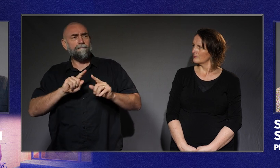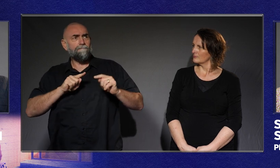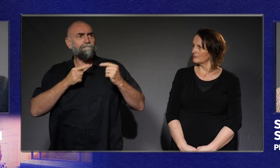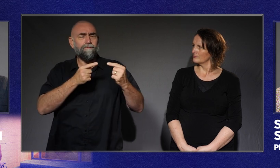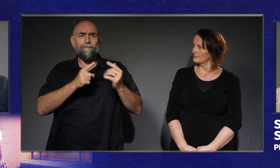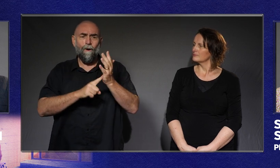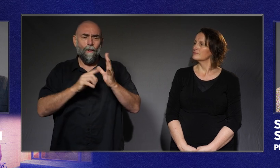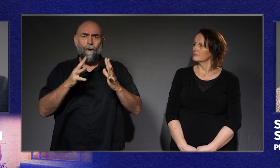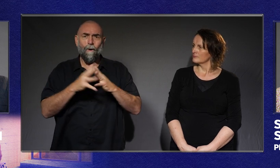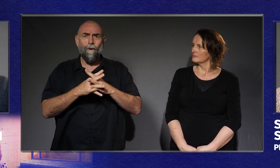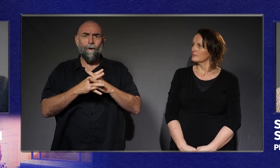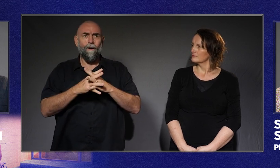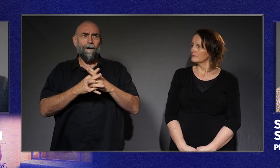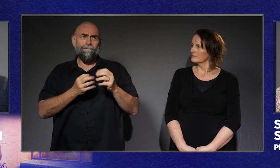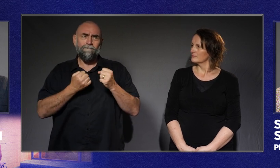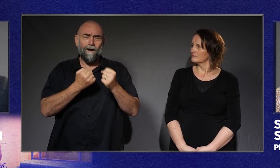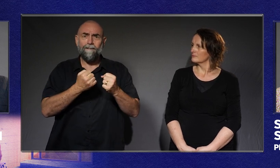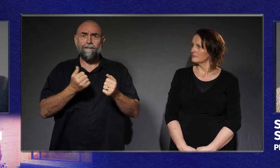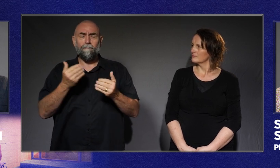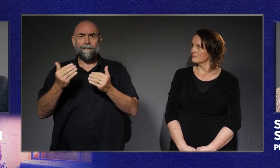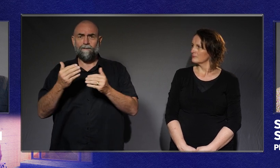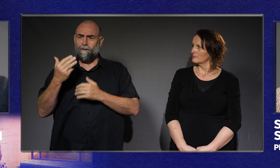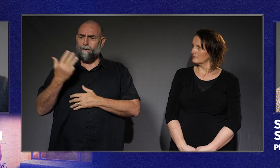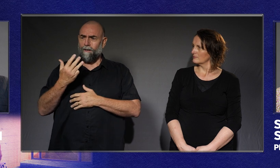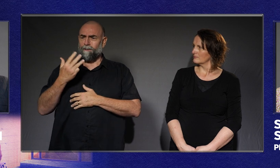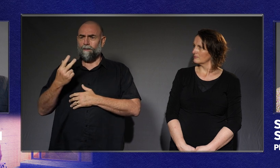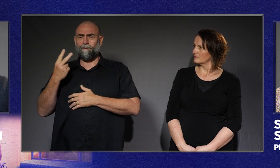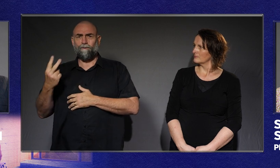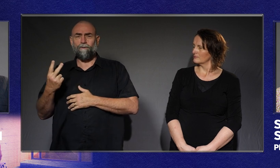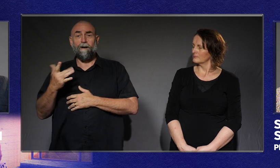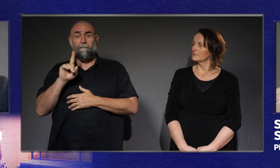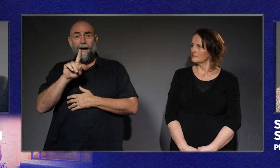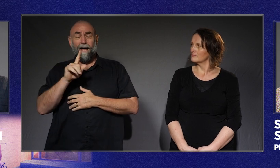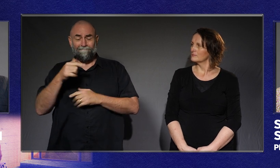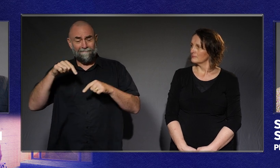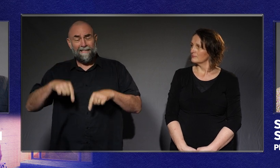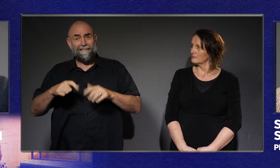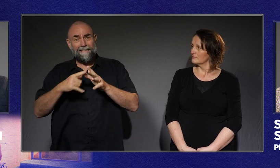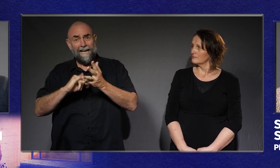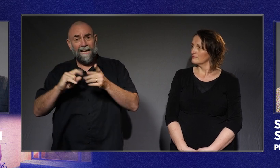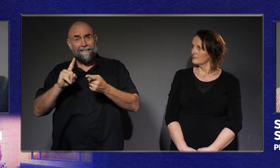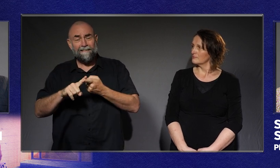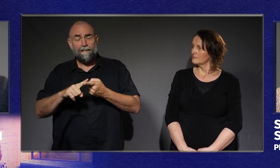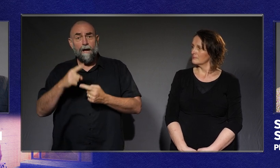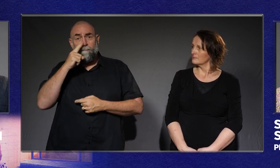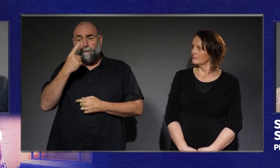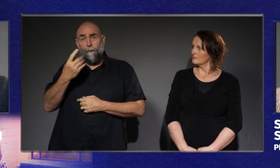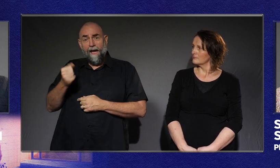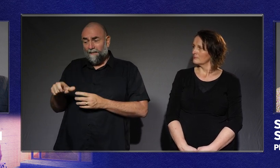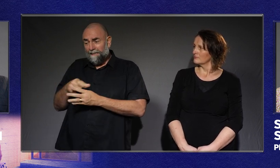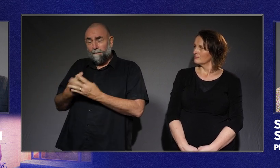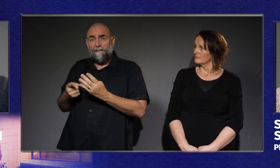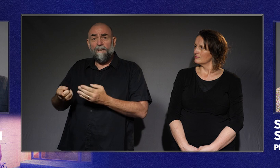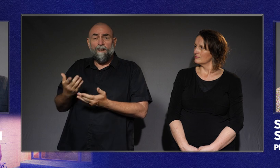than it was in 1992. But this is the case. People with disability are some of the most